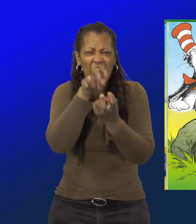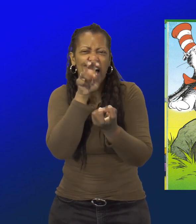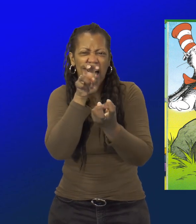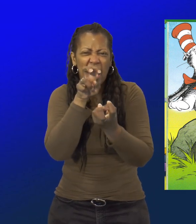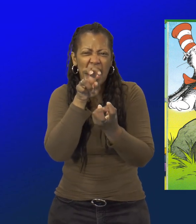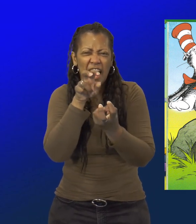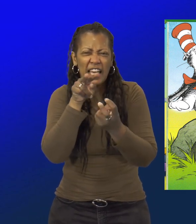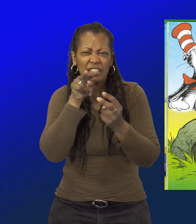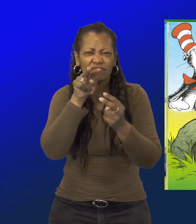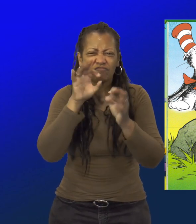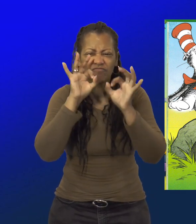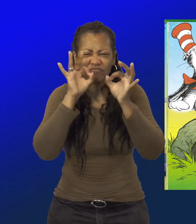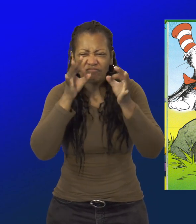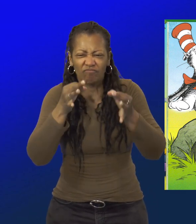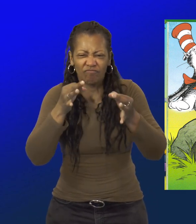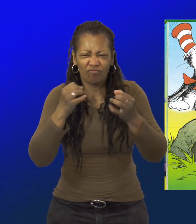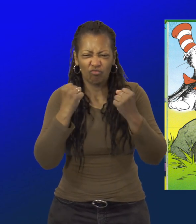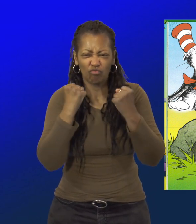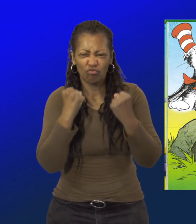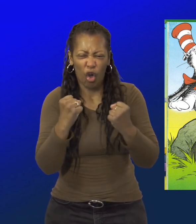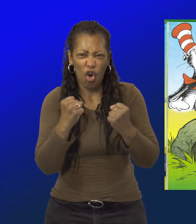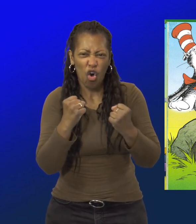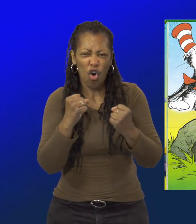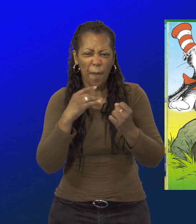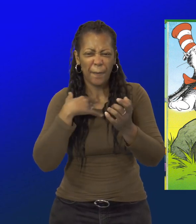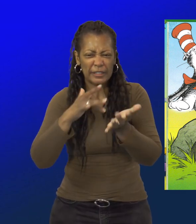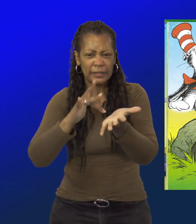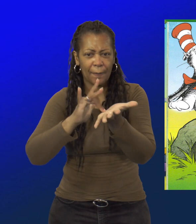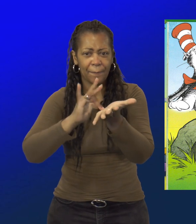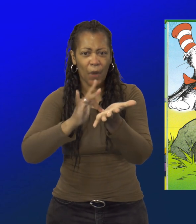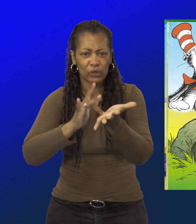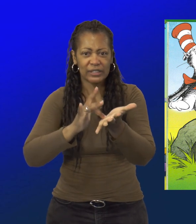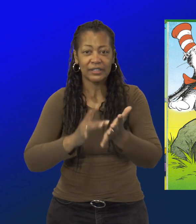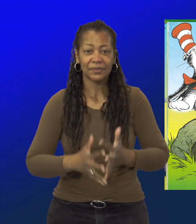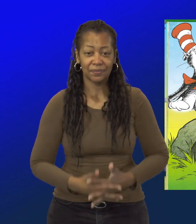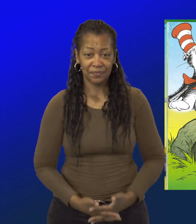Its fangs inject poison. It lurks in the weeds.